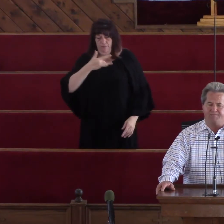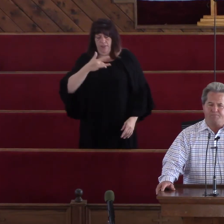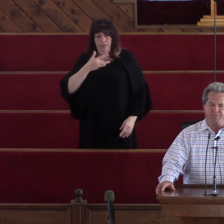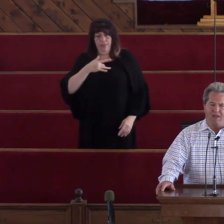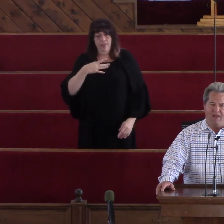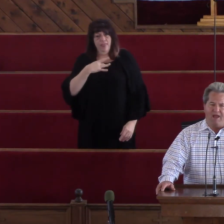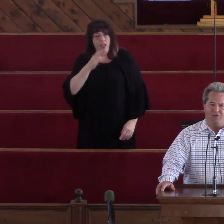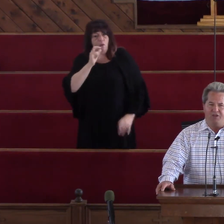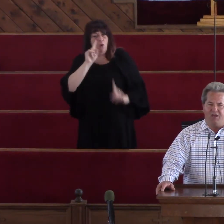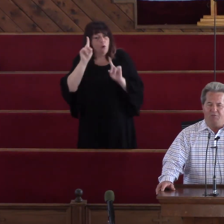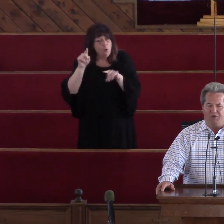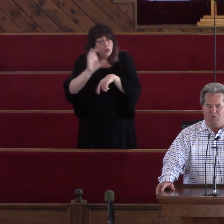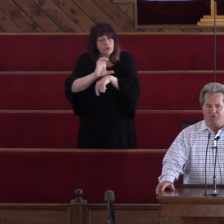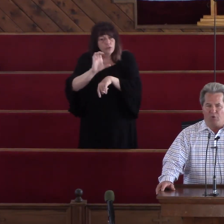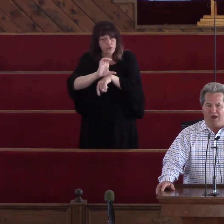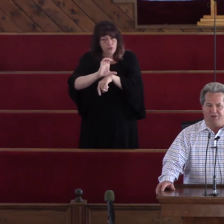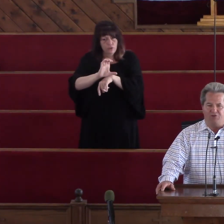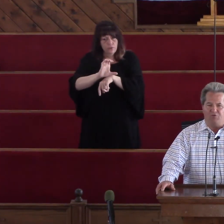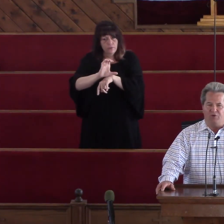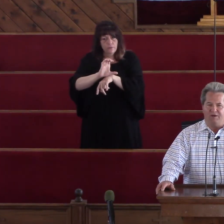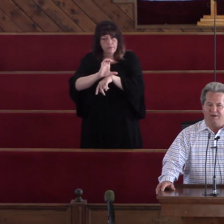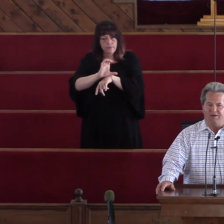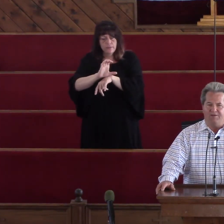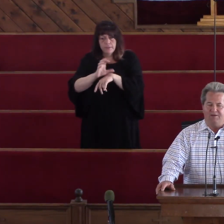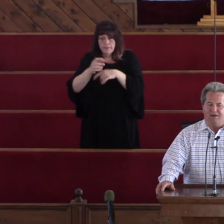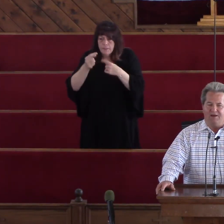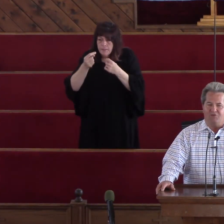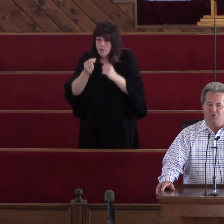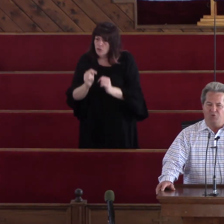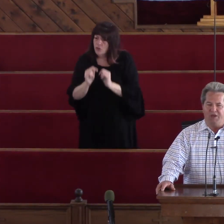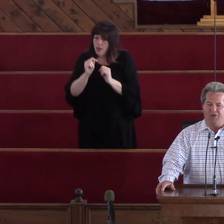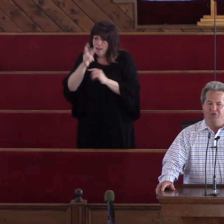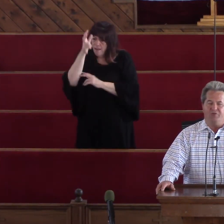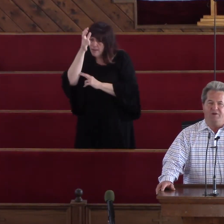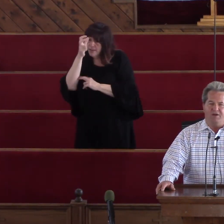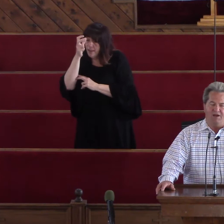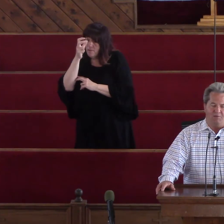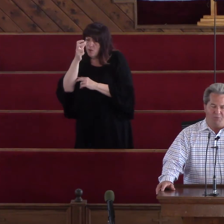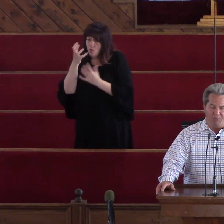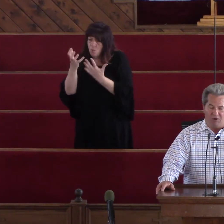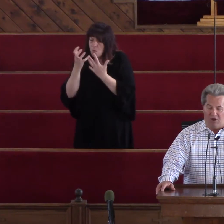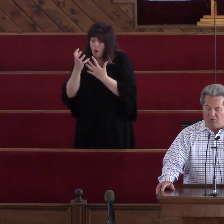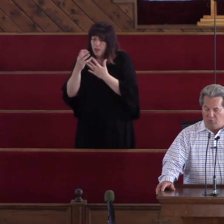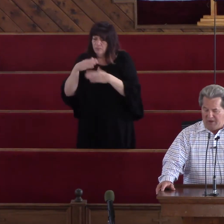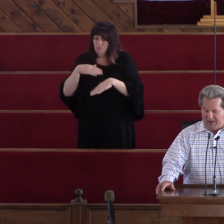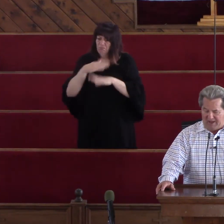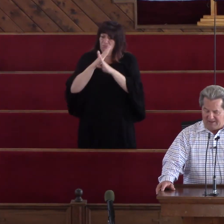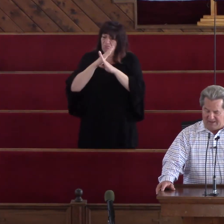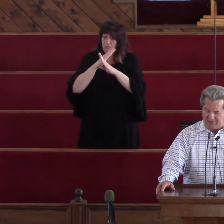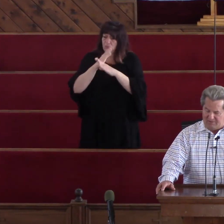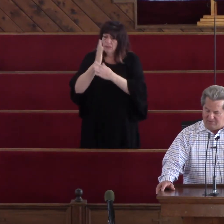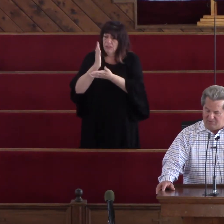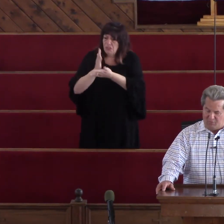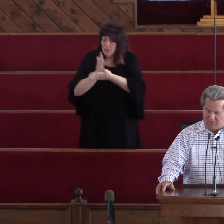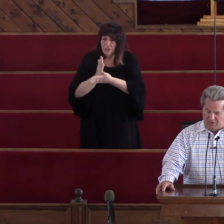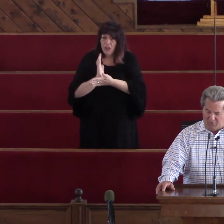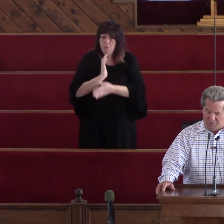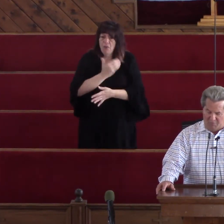surprising How the enemy will try to To hinder people along the way I